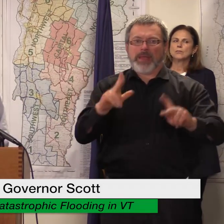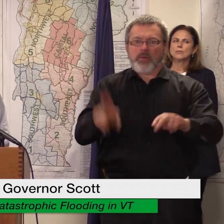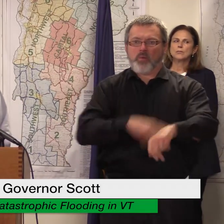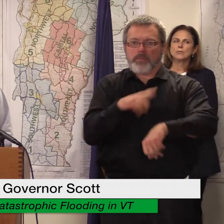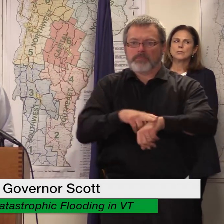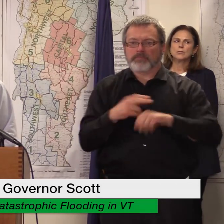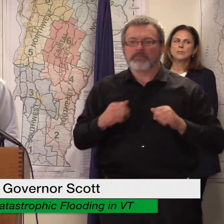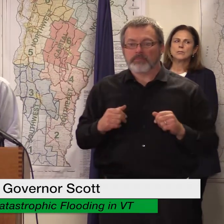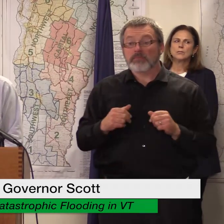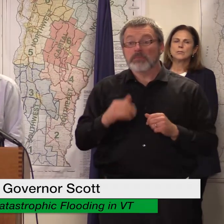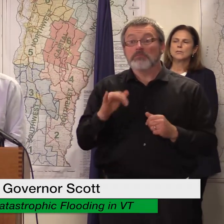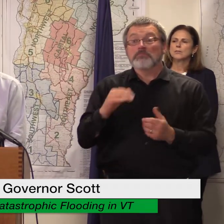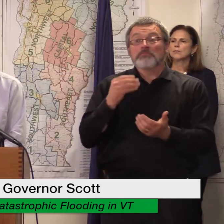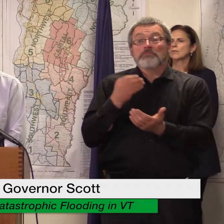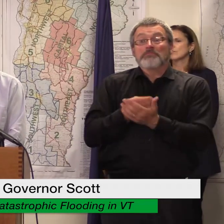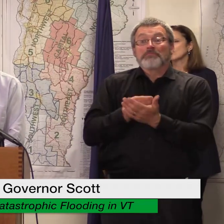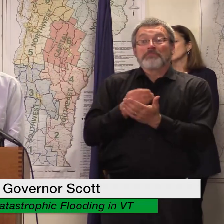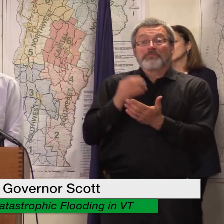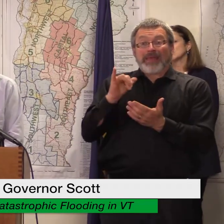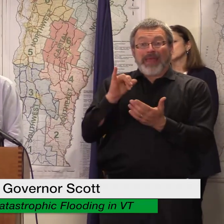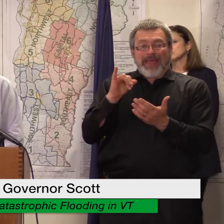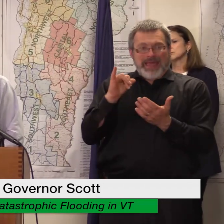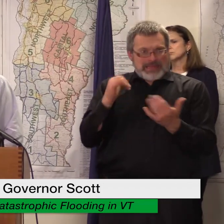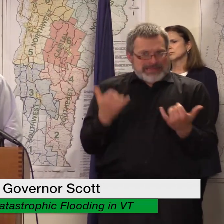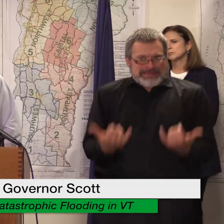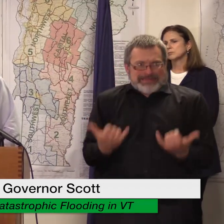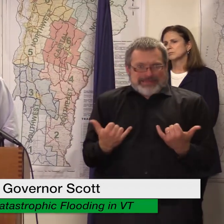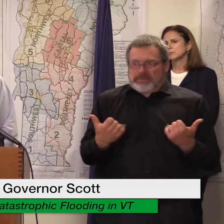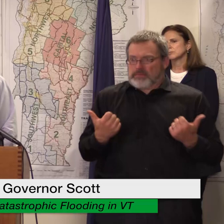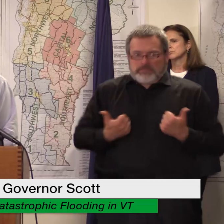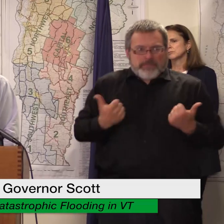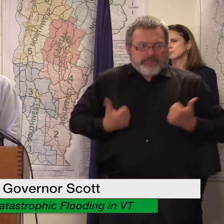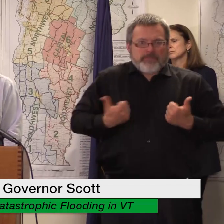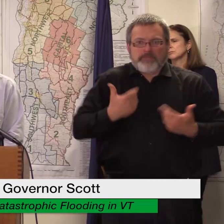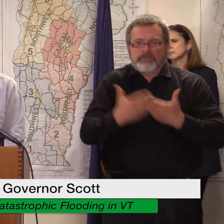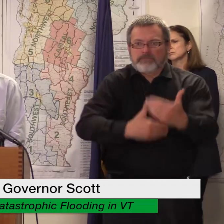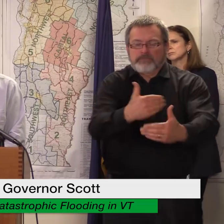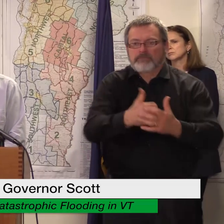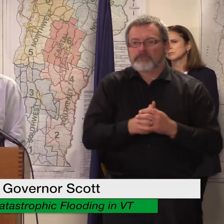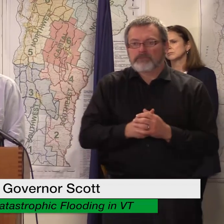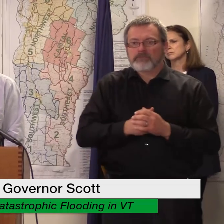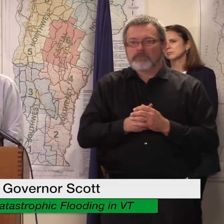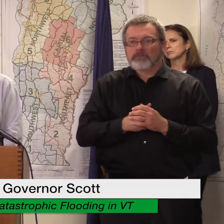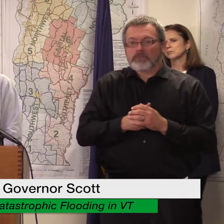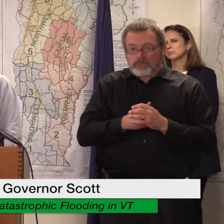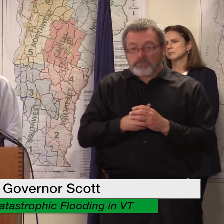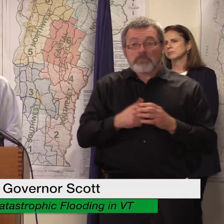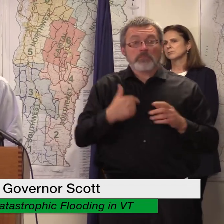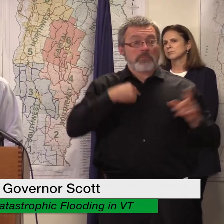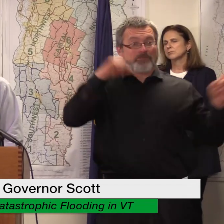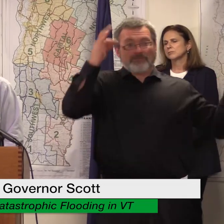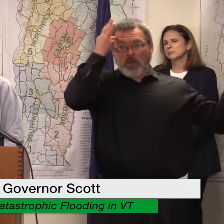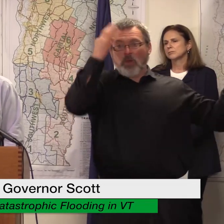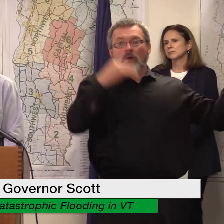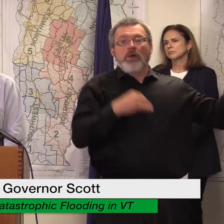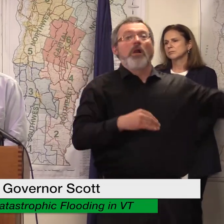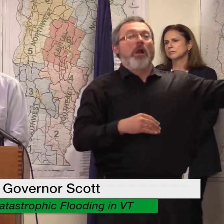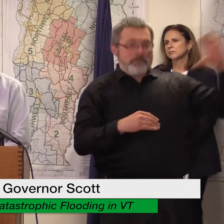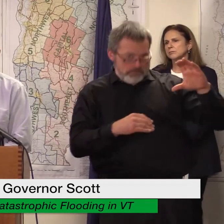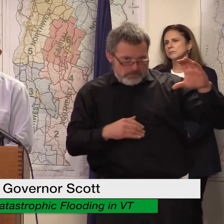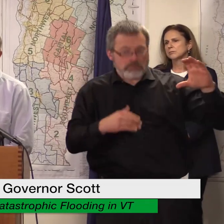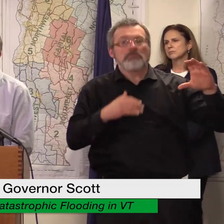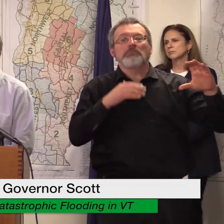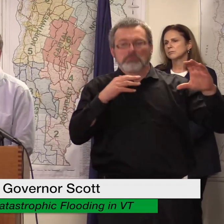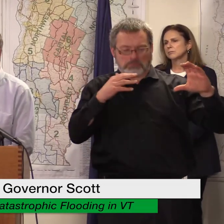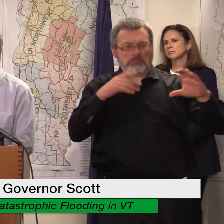meant as a lifeline and coupled with supplemental funding are from our congressional delegation that they're working on along